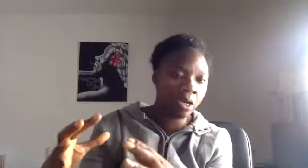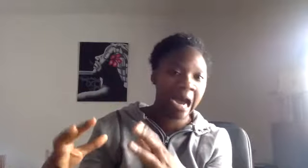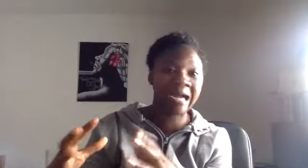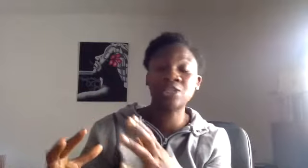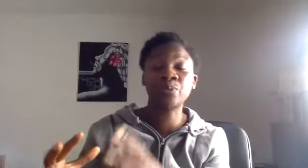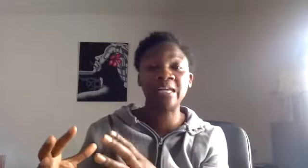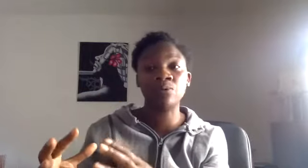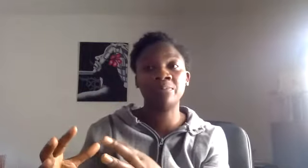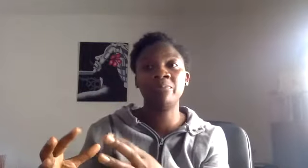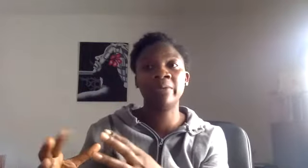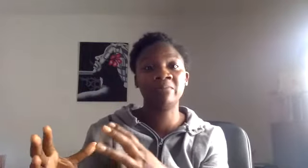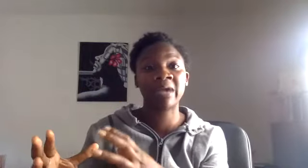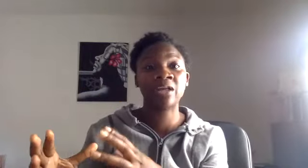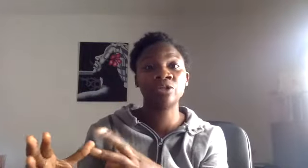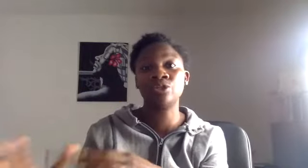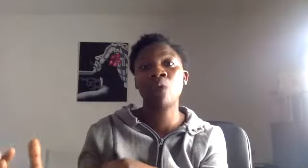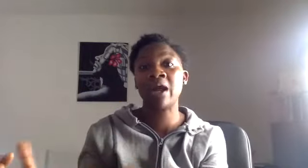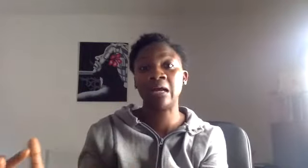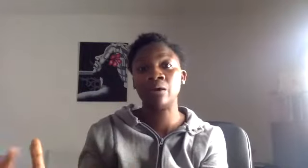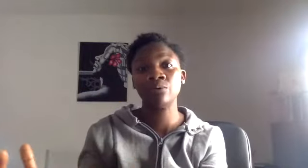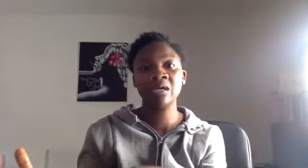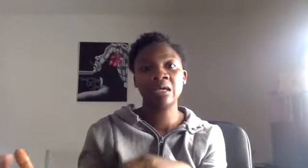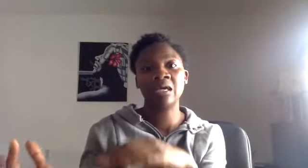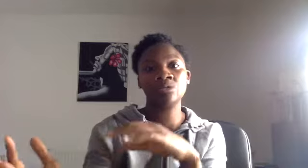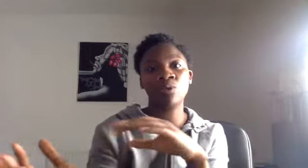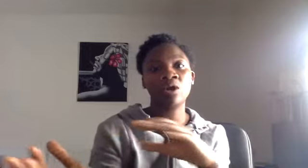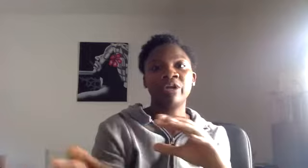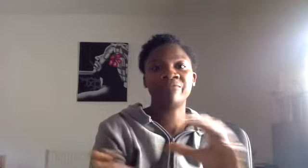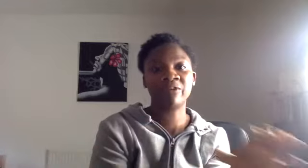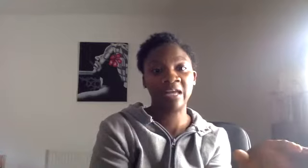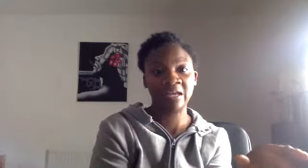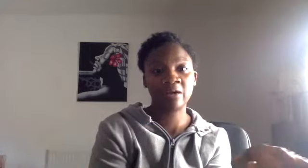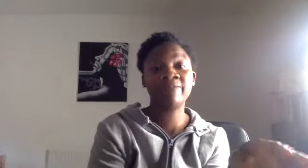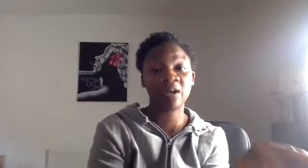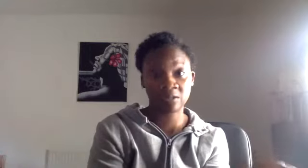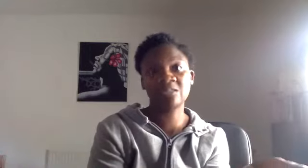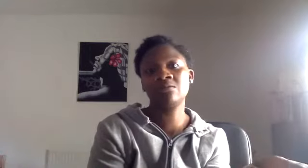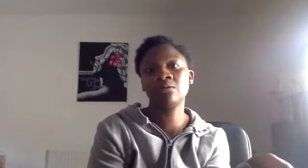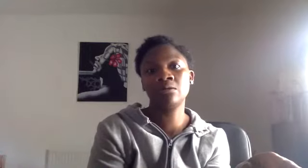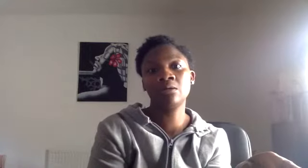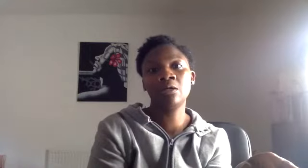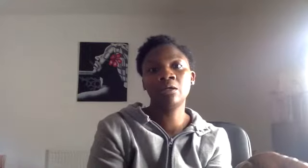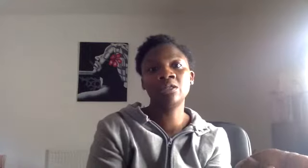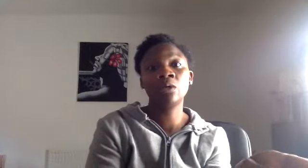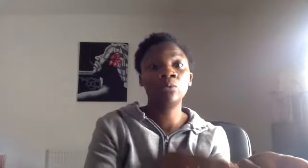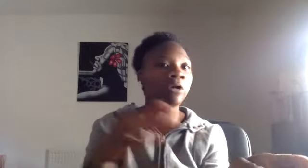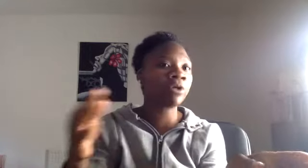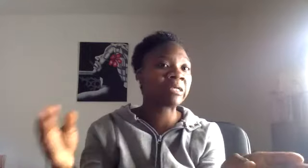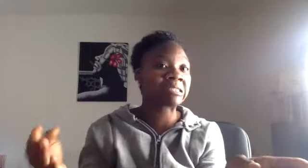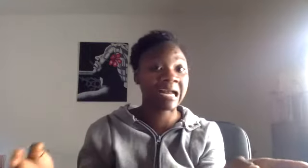actually what people are being made to do right now is work on everything fast, because we don't know exactly